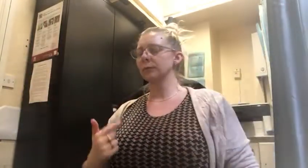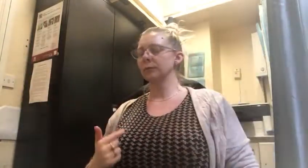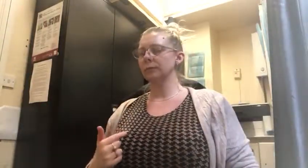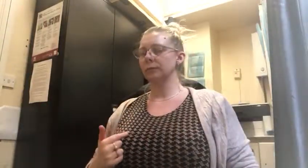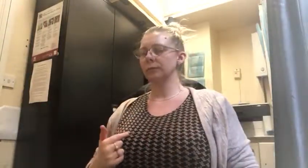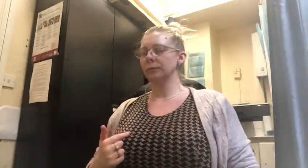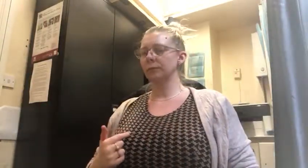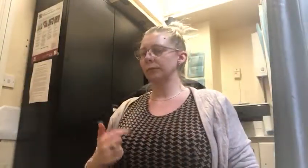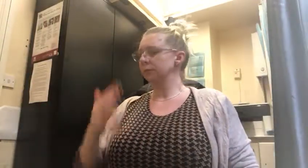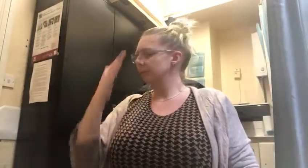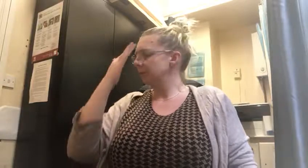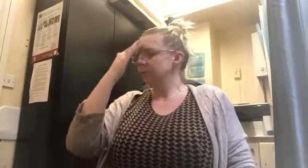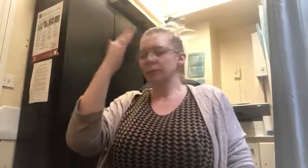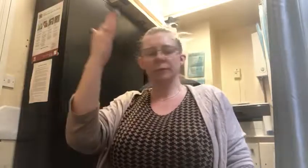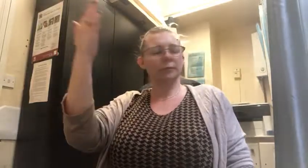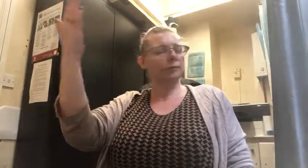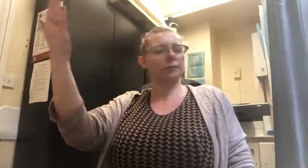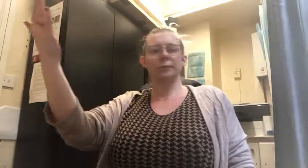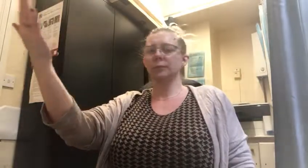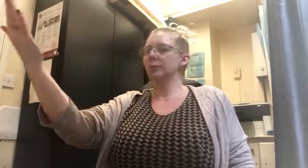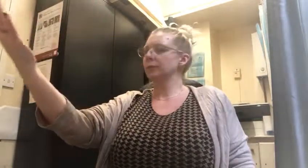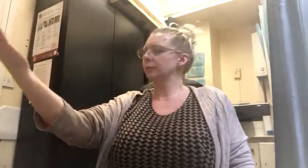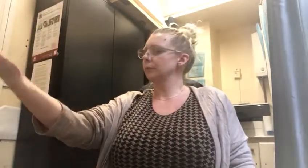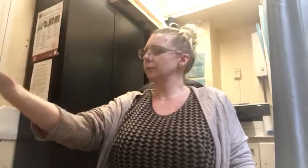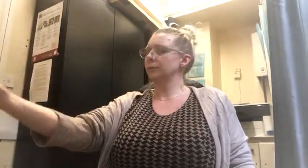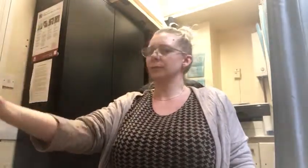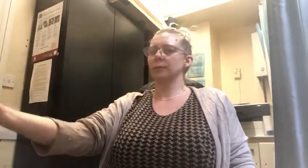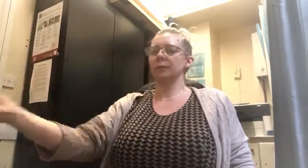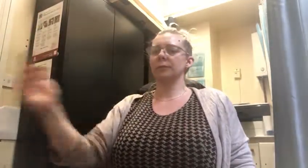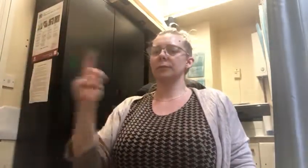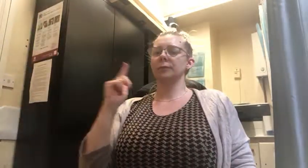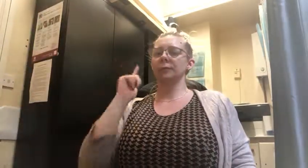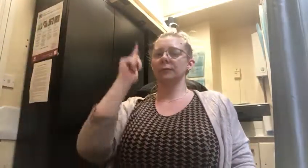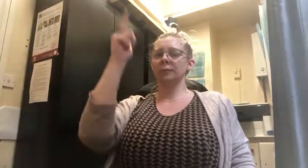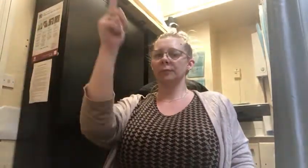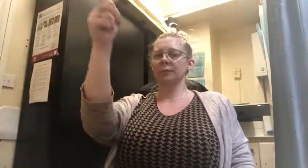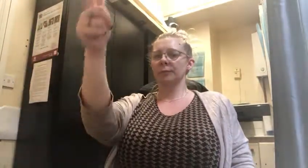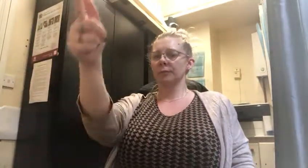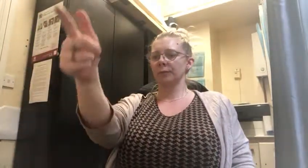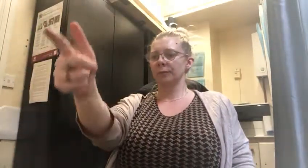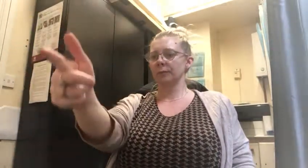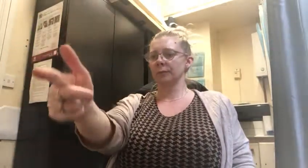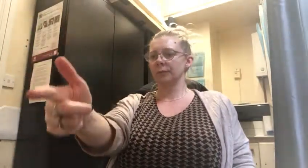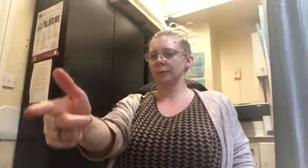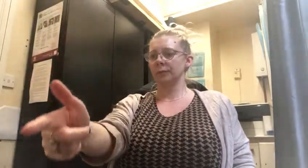me And no one knows Before it goes